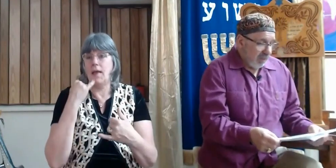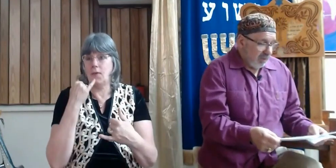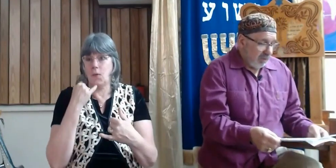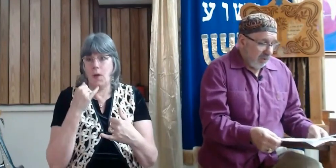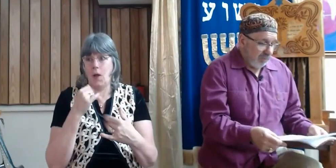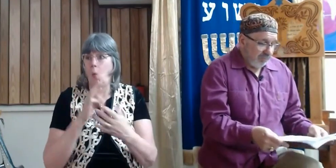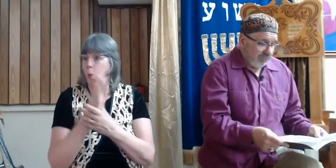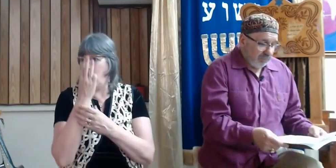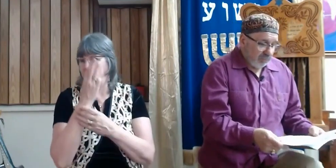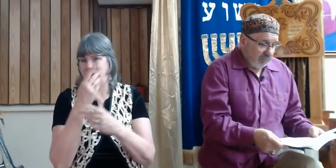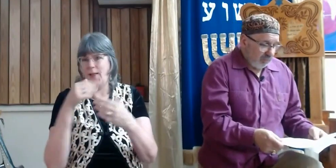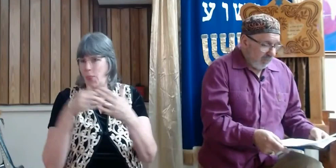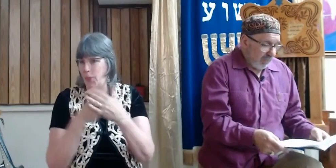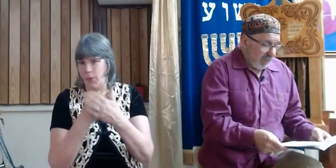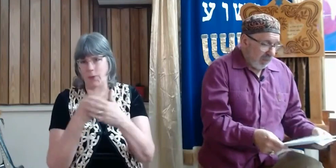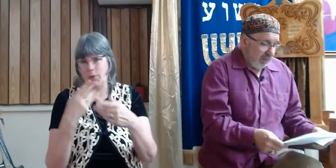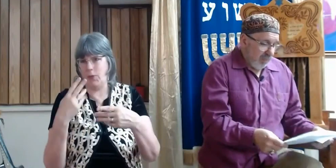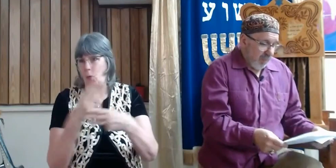so,